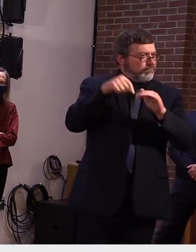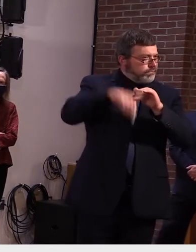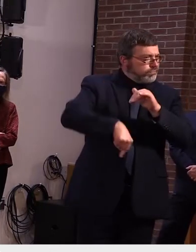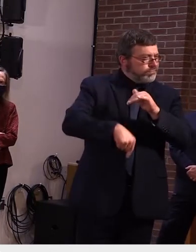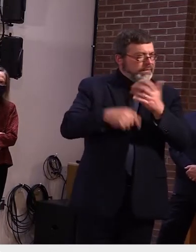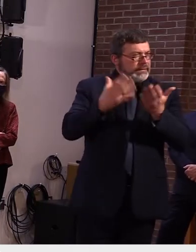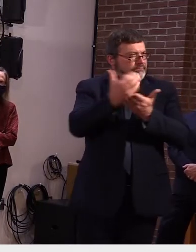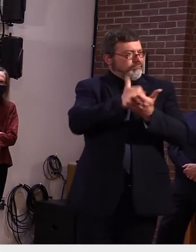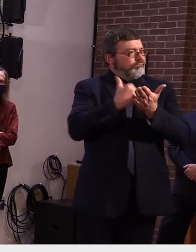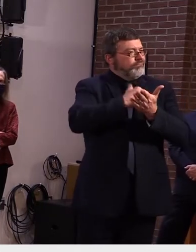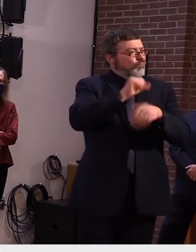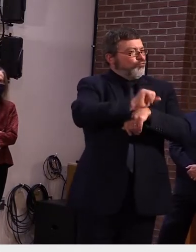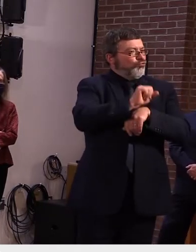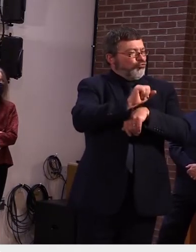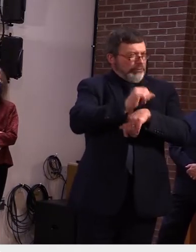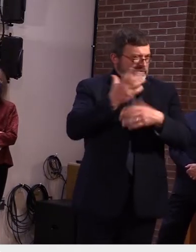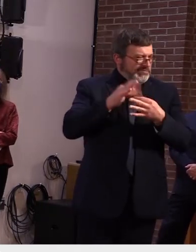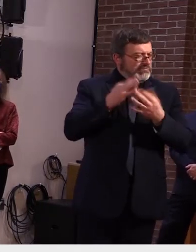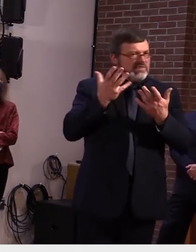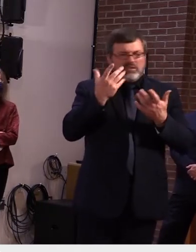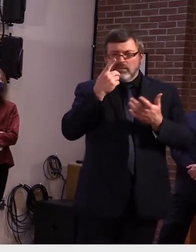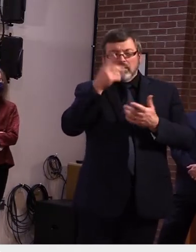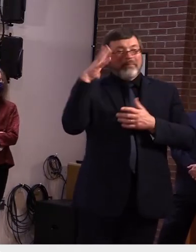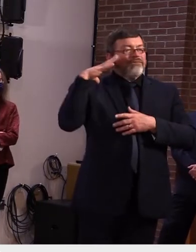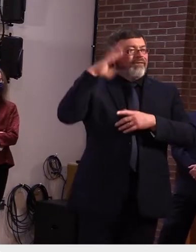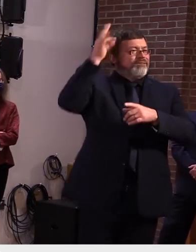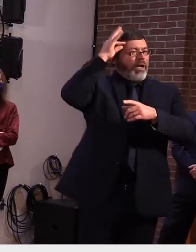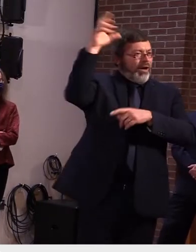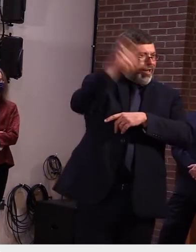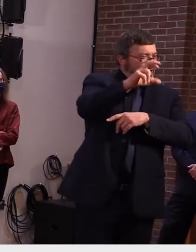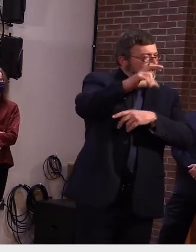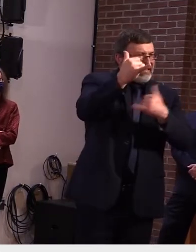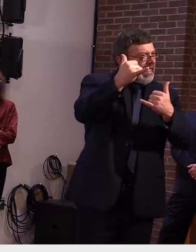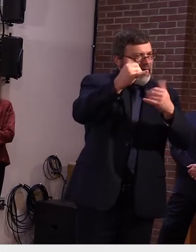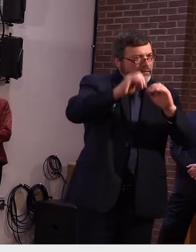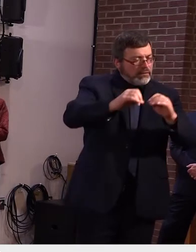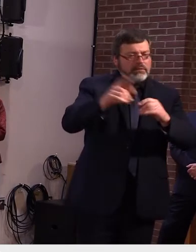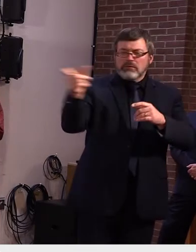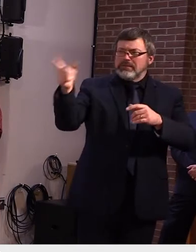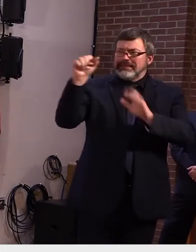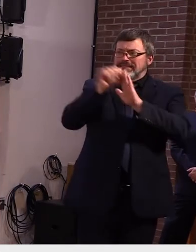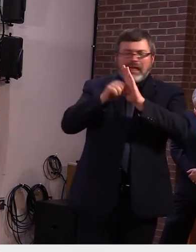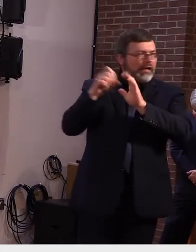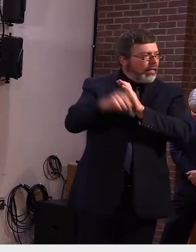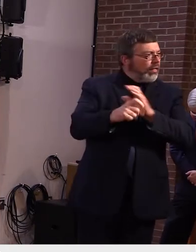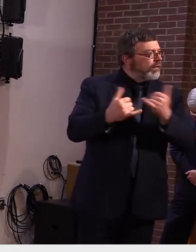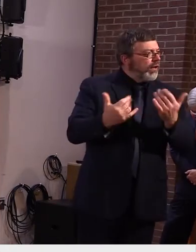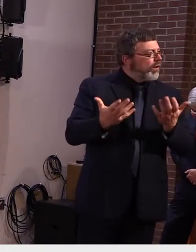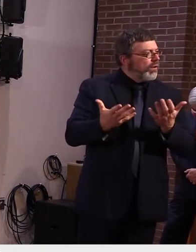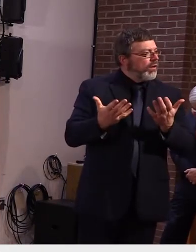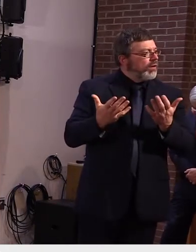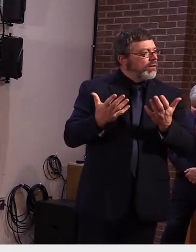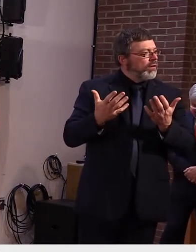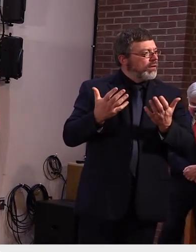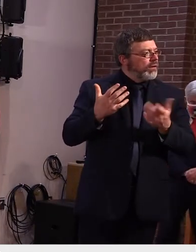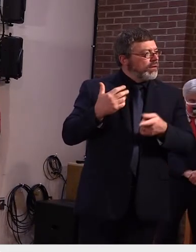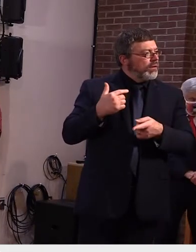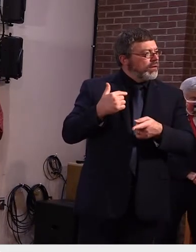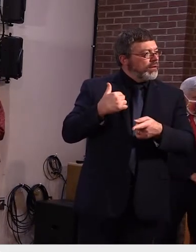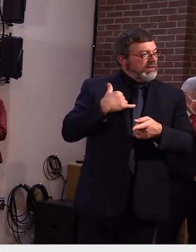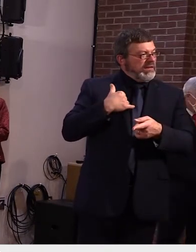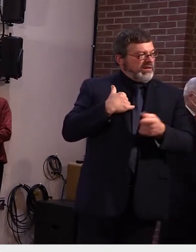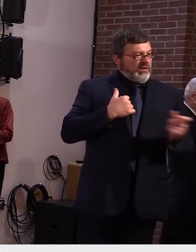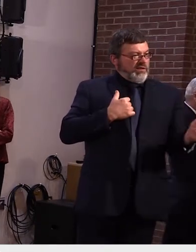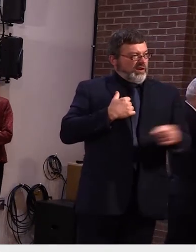harrington are you still on i am sir uh so with regards to the lost wage assistance program